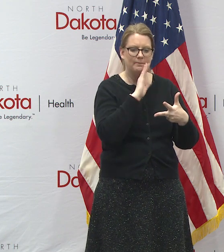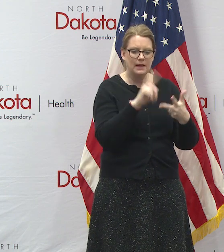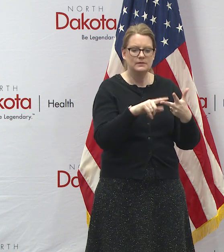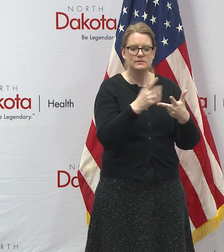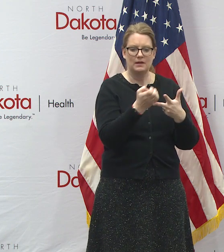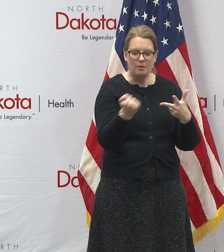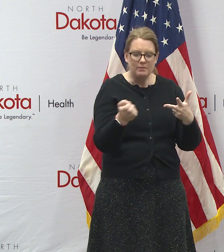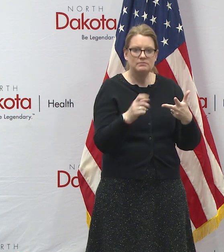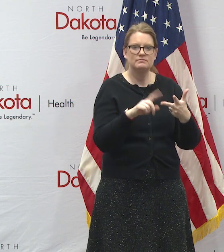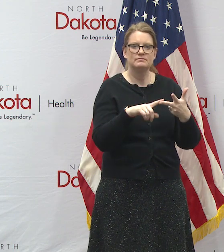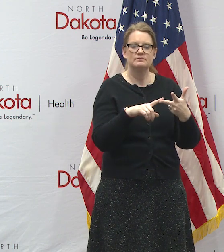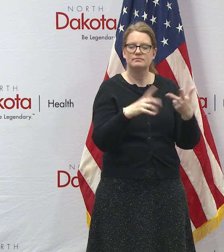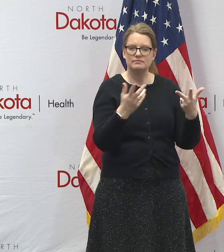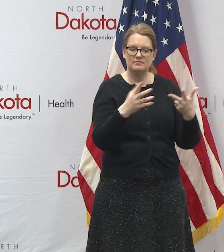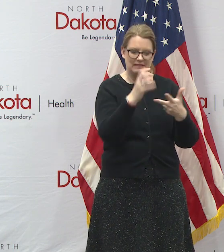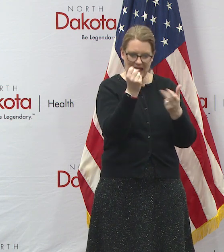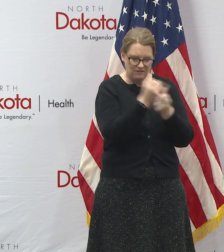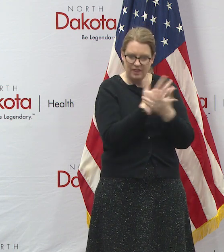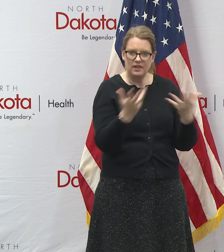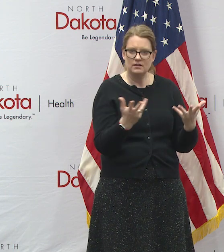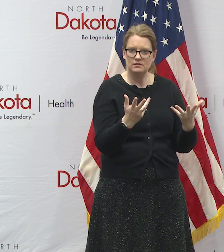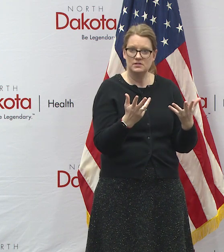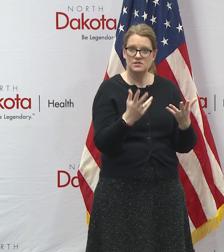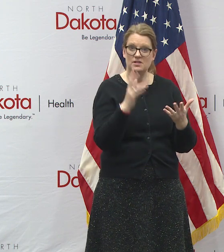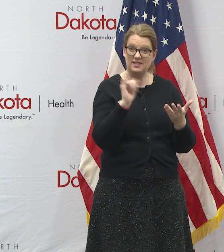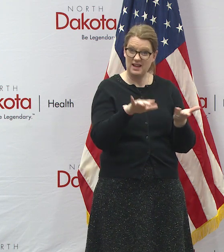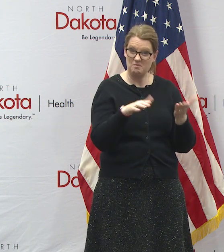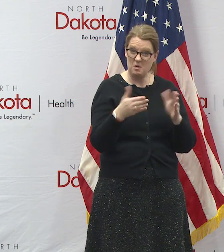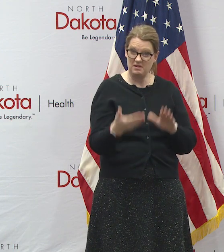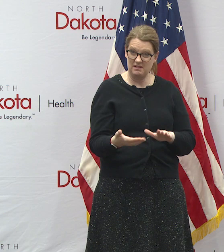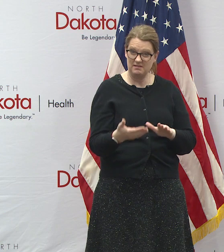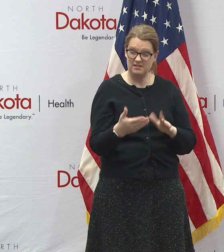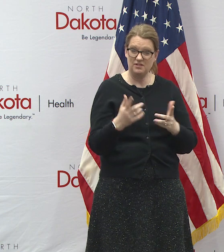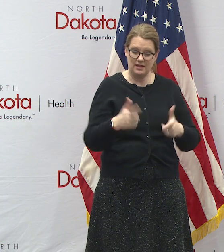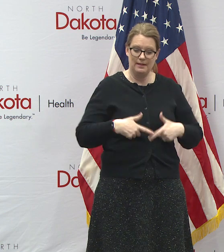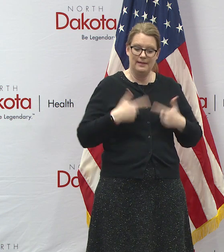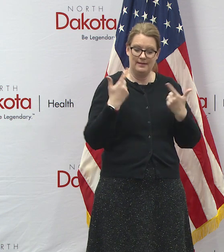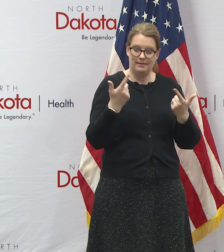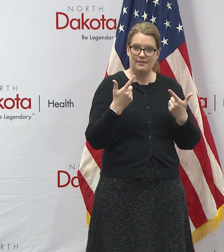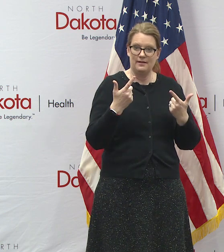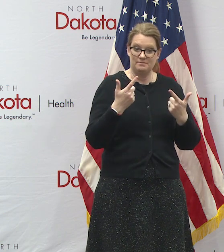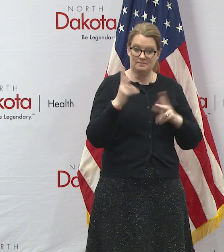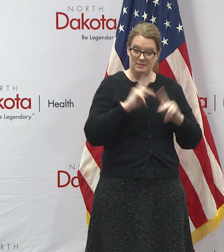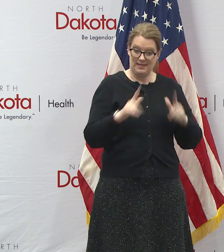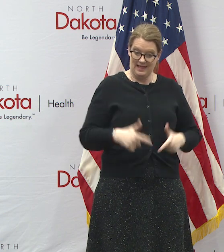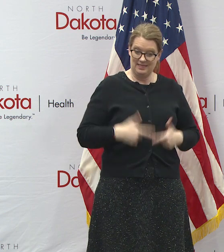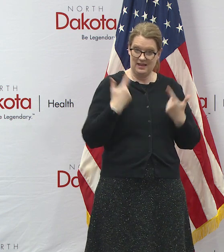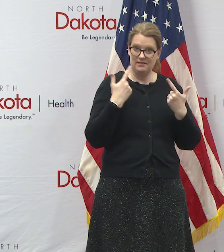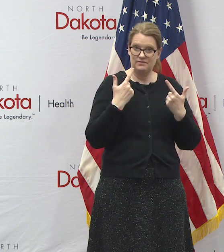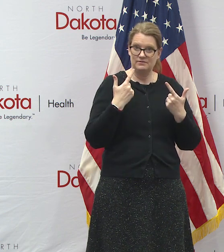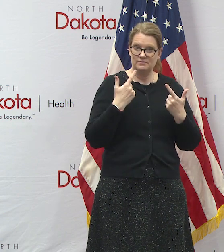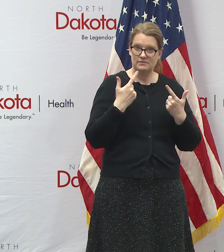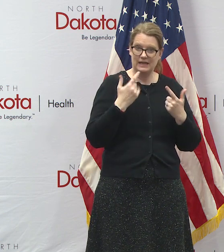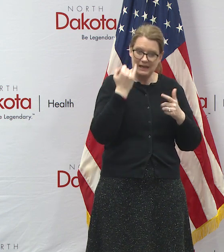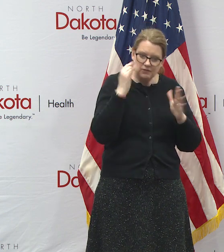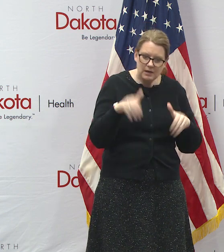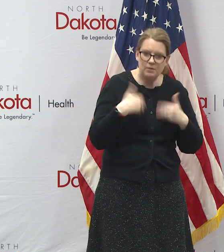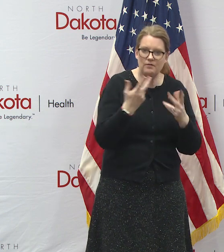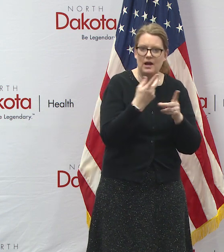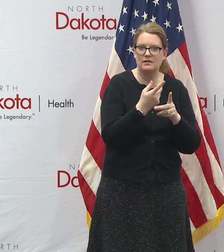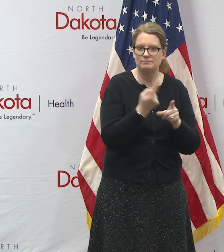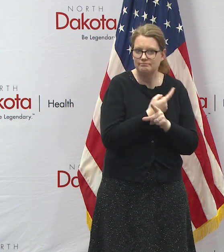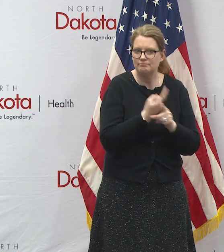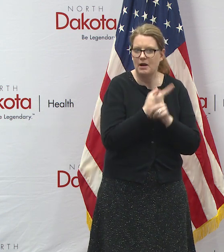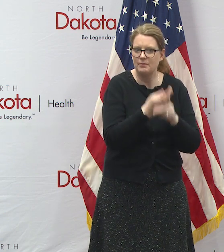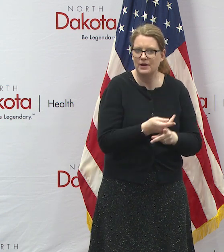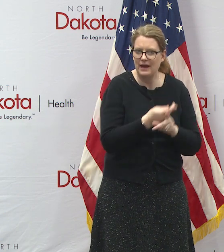to take care of them because we can lower the mortality rate uh of this this deadly virus if we're able to provide proper care so when